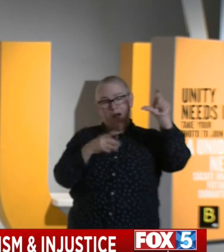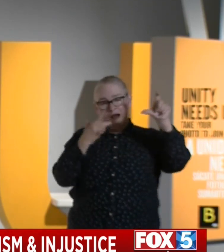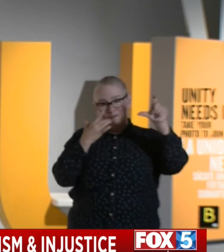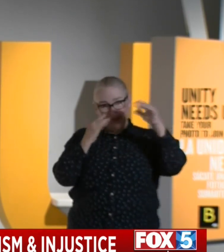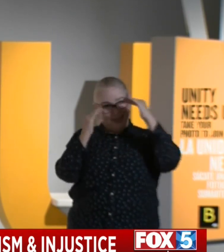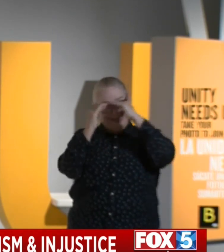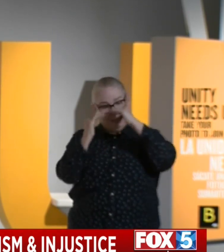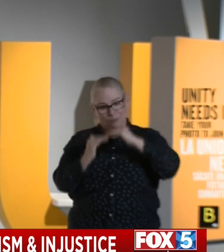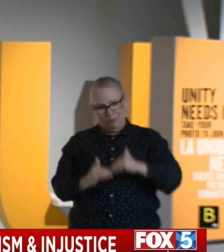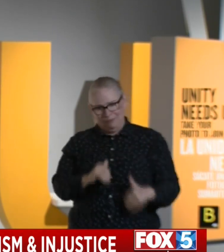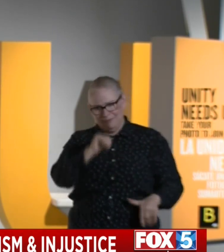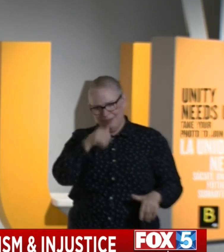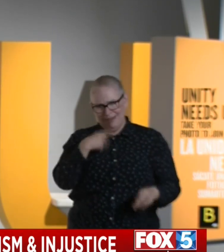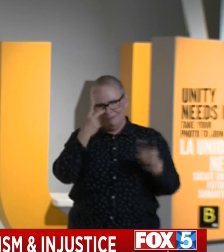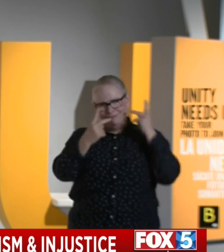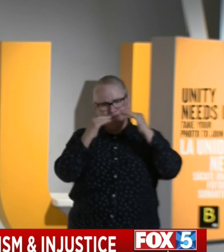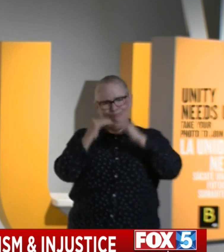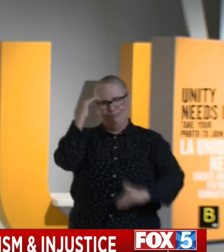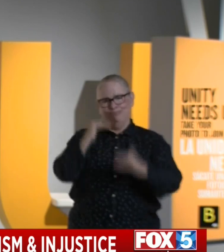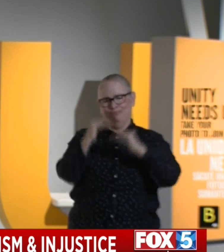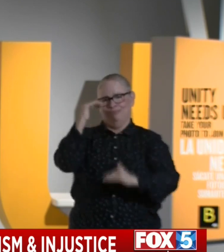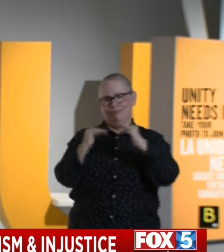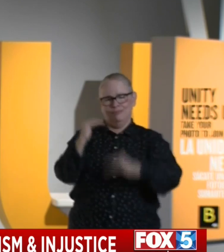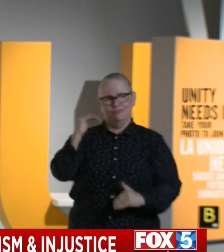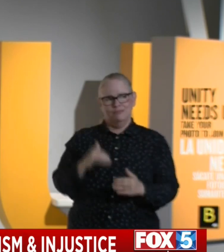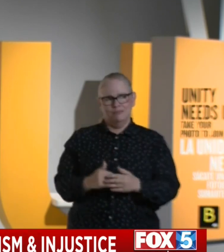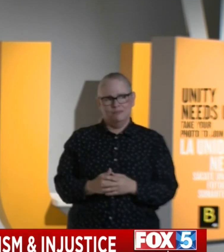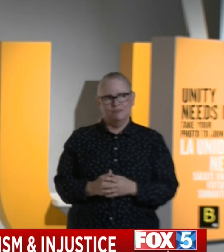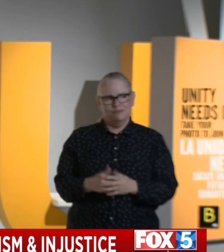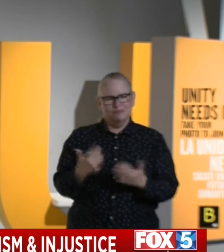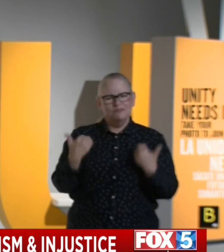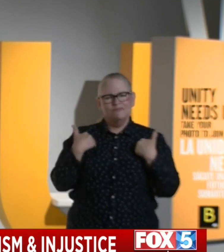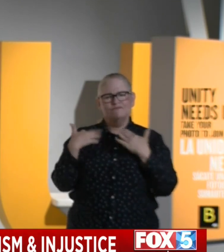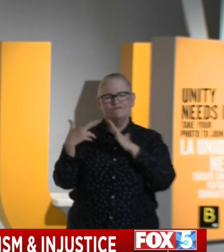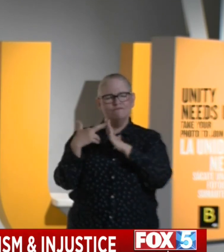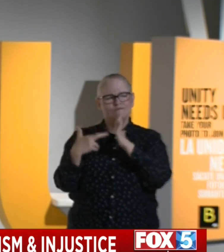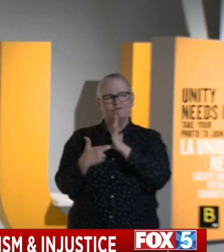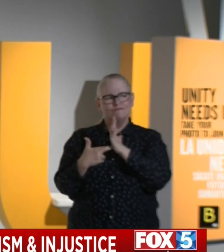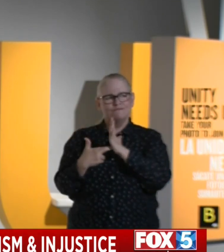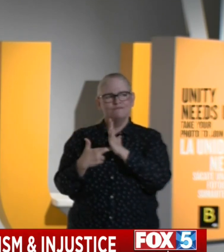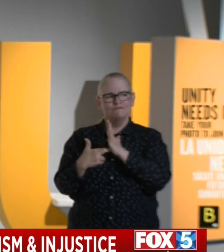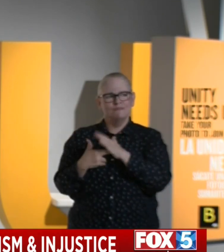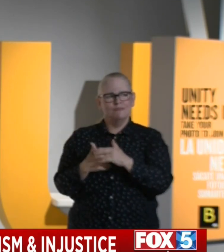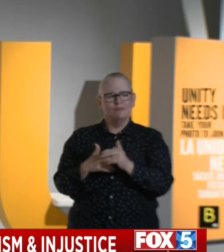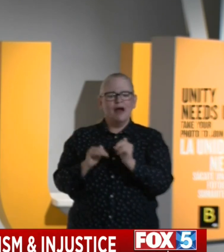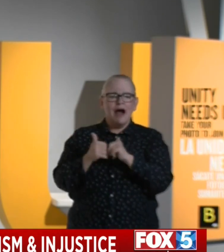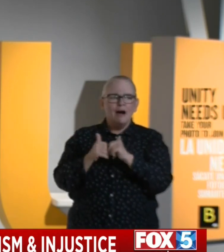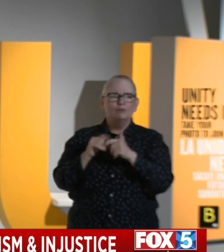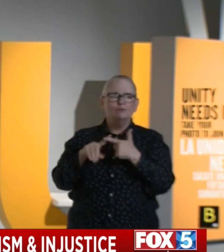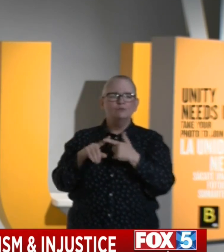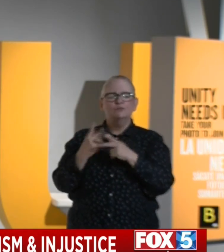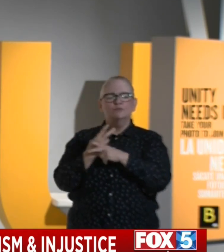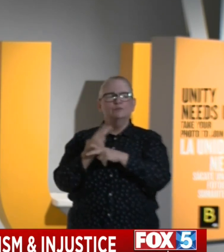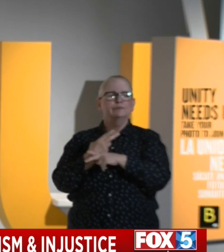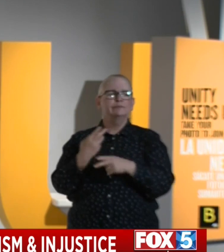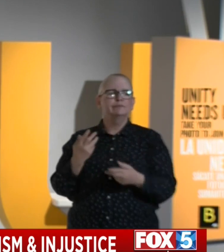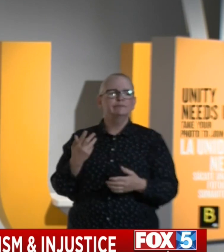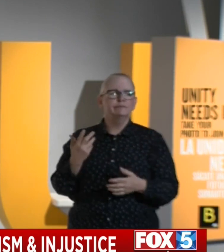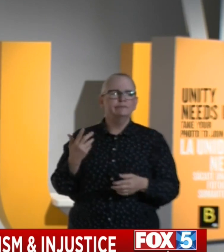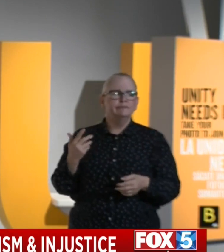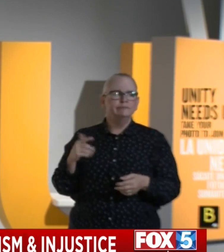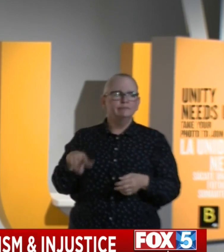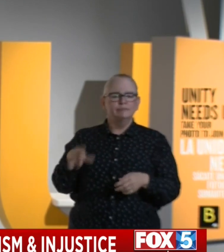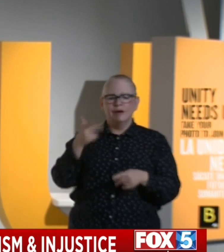the California Highway Patrol, as it relates to how we use protect projectiles and how we use tear gas and how we use